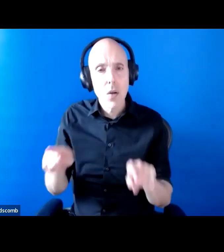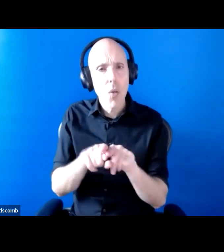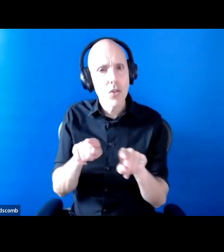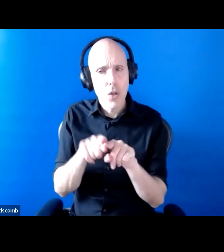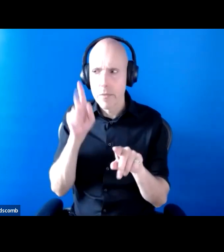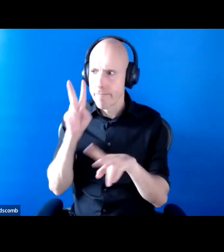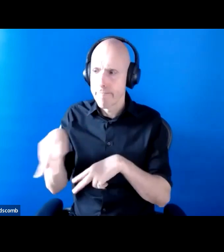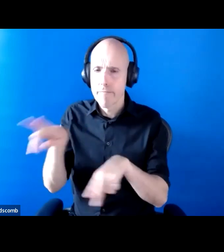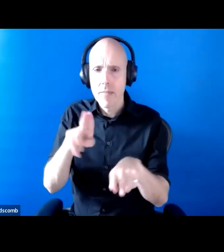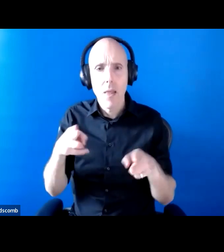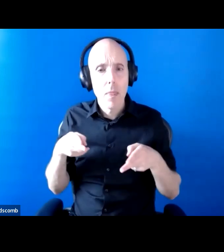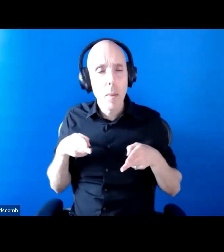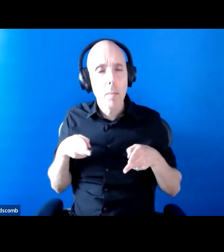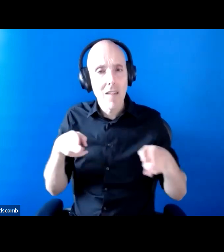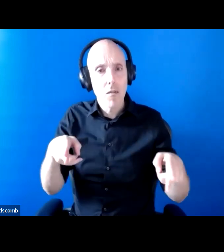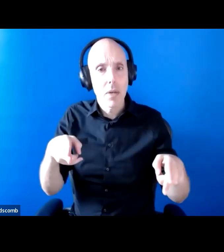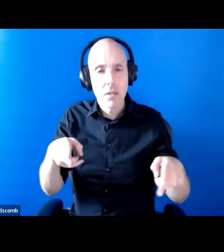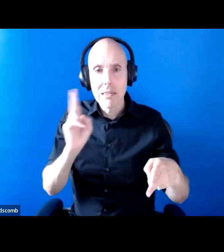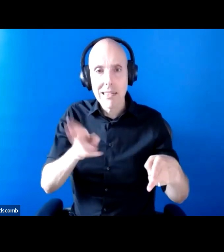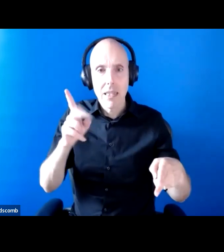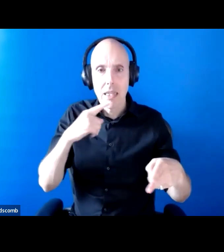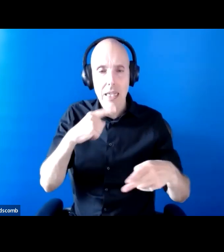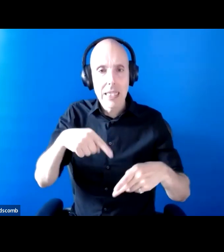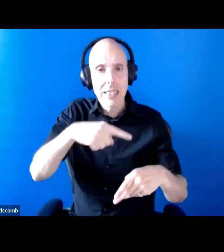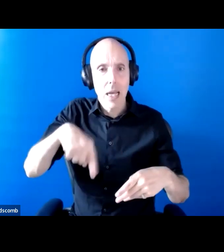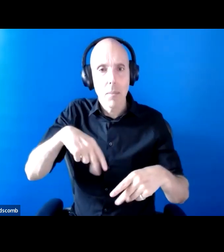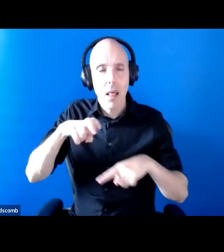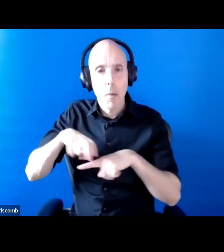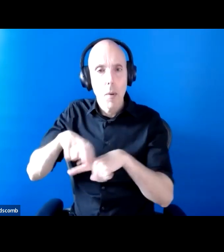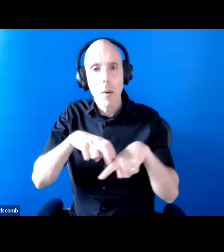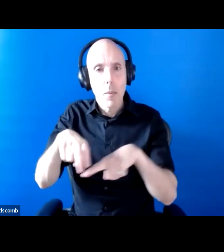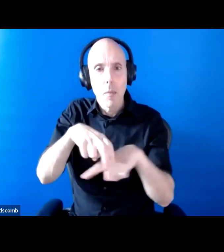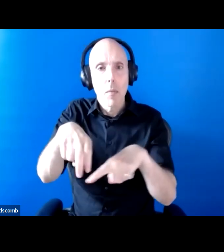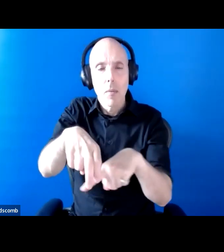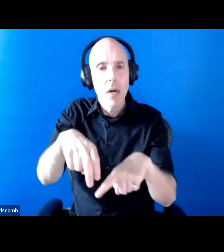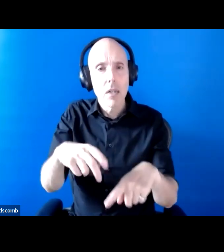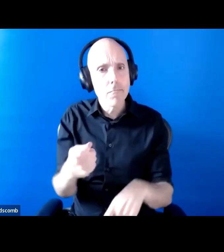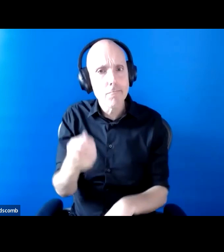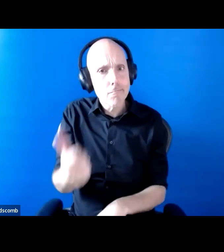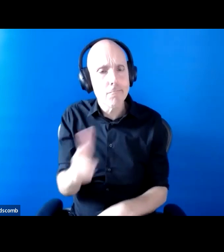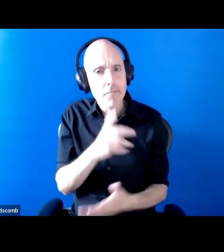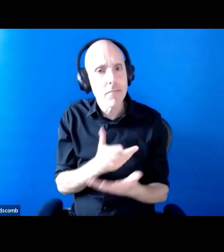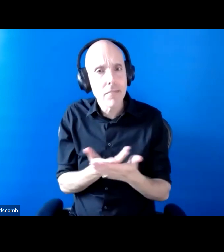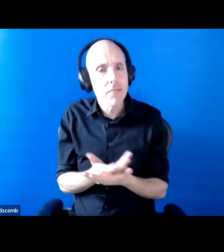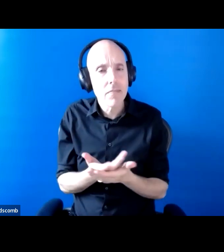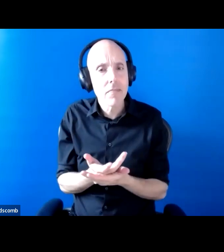pavements. Again, with very minimal consultation. These